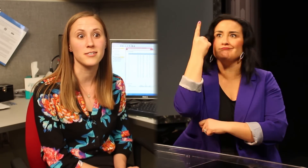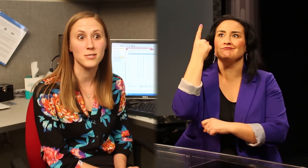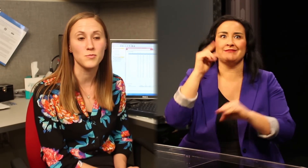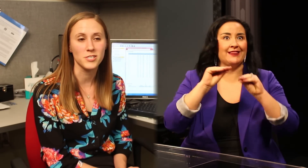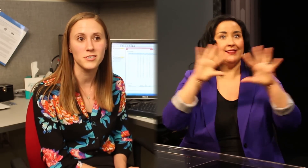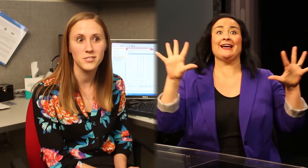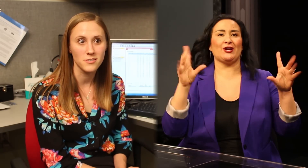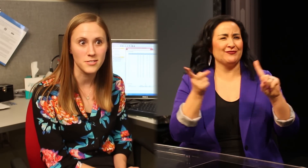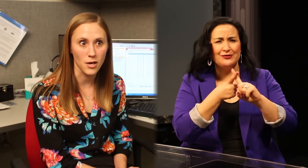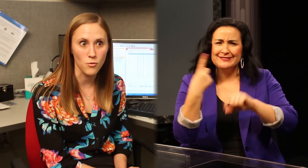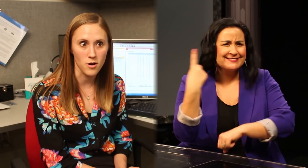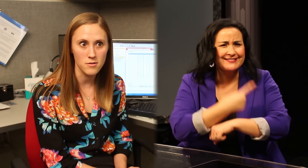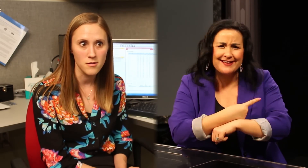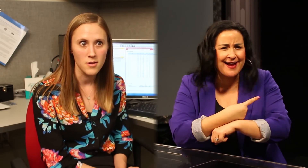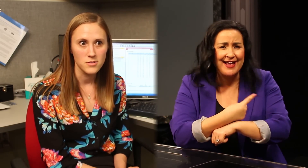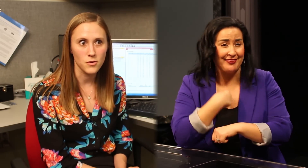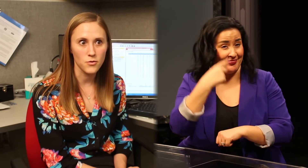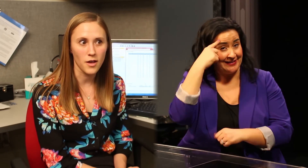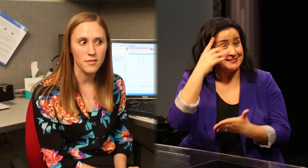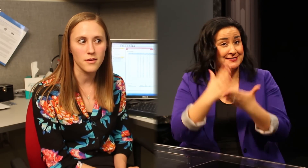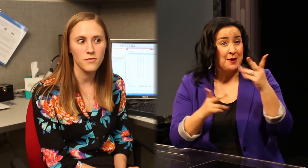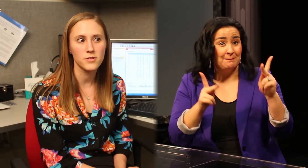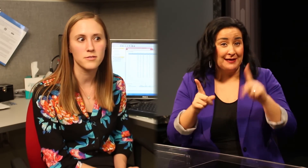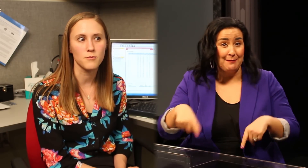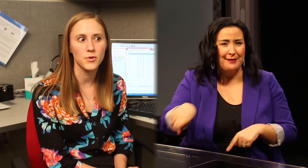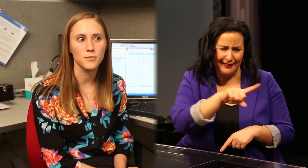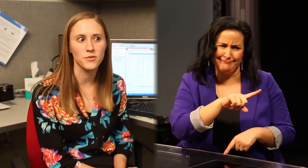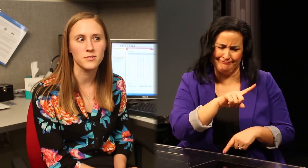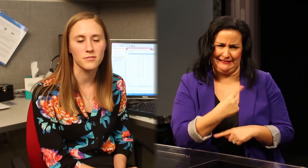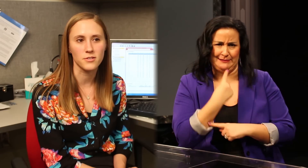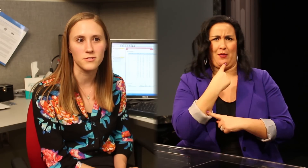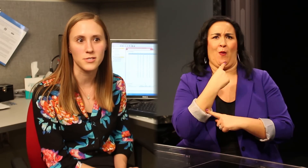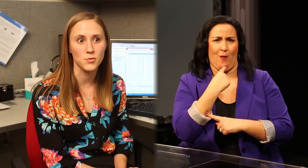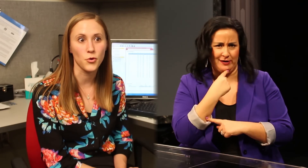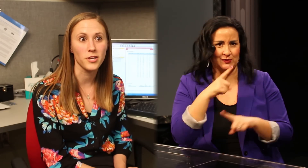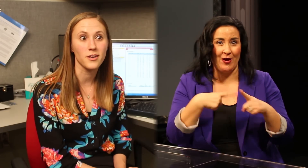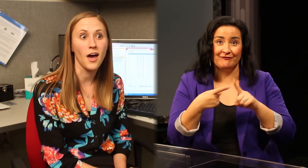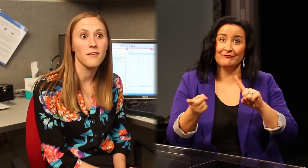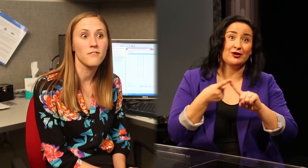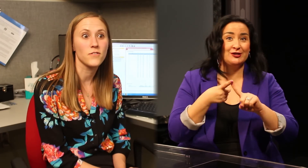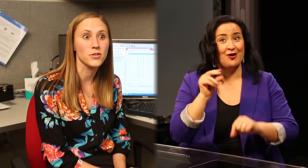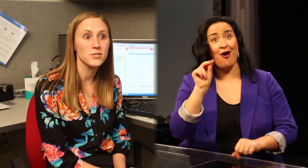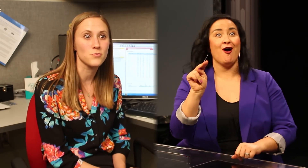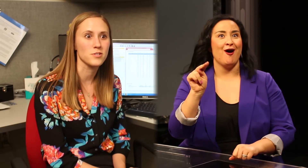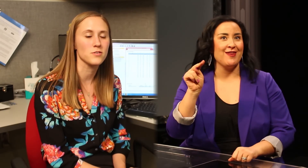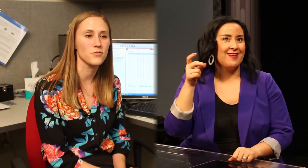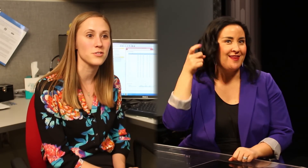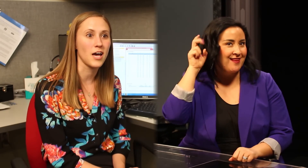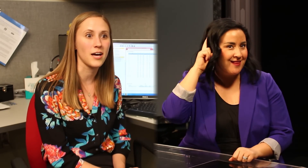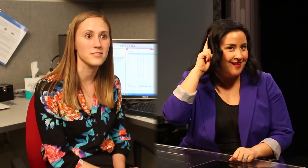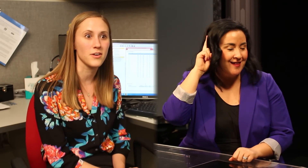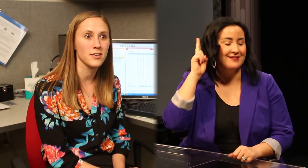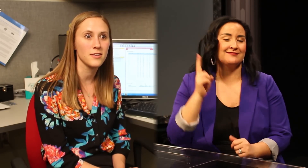speech day one so I think for some people it's a little disappointing at first when it's first activated